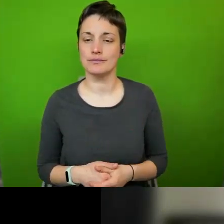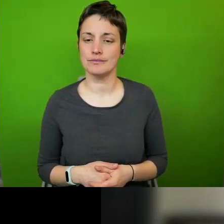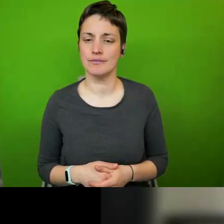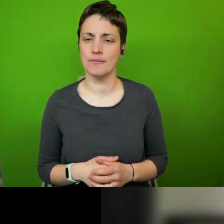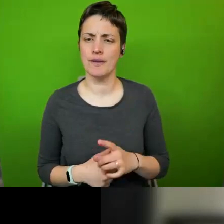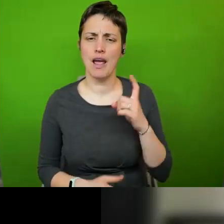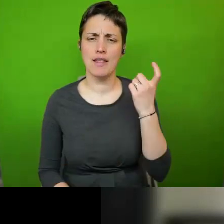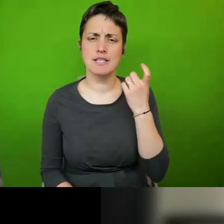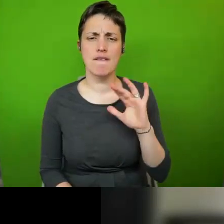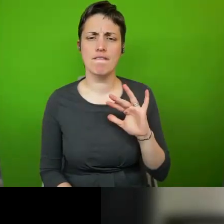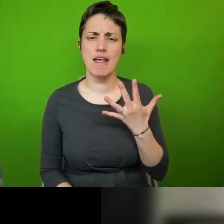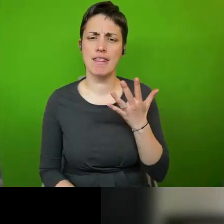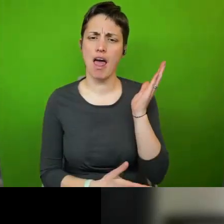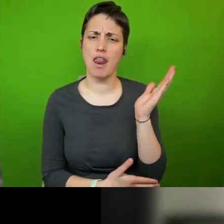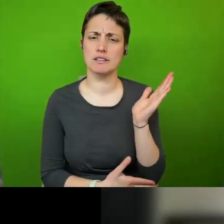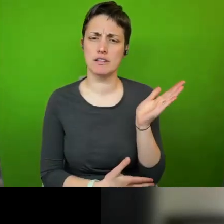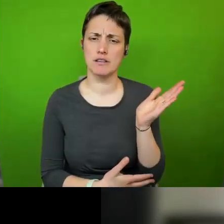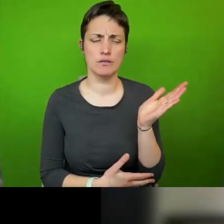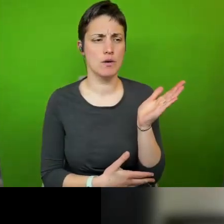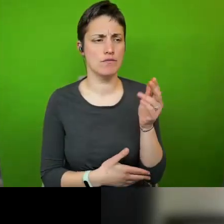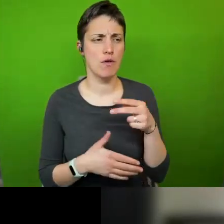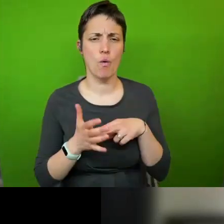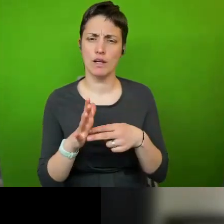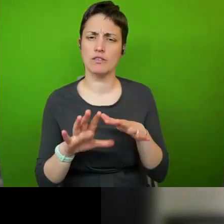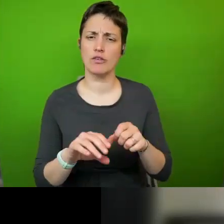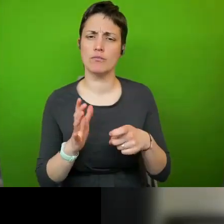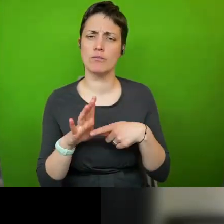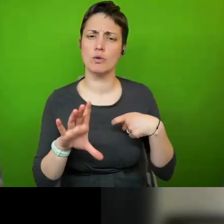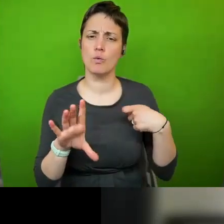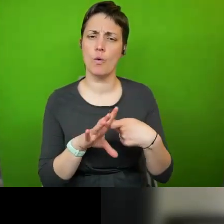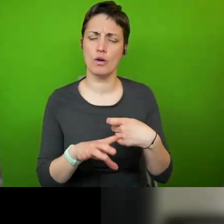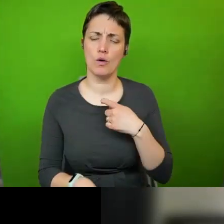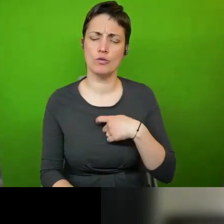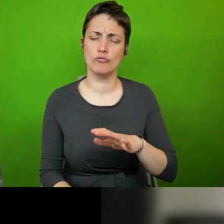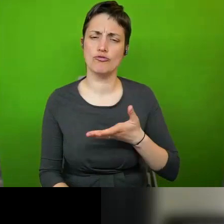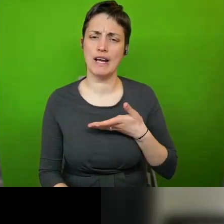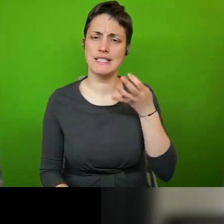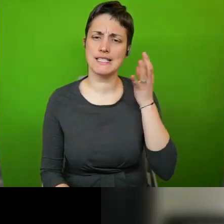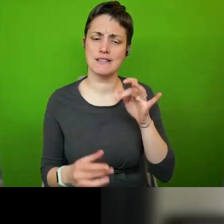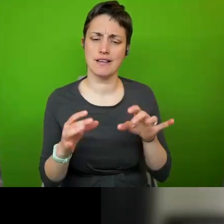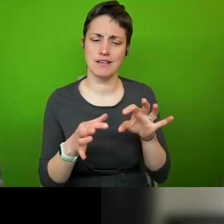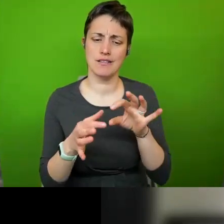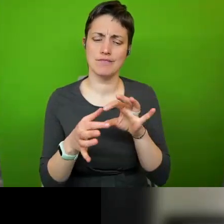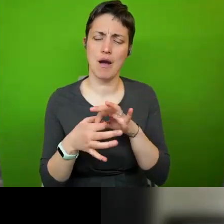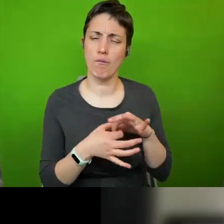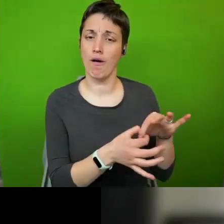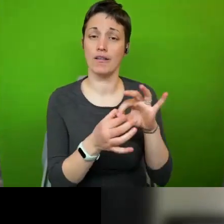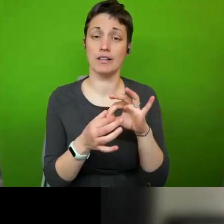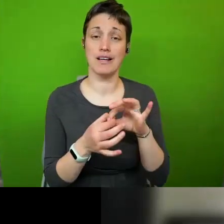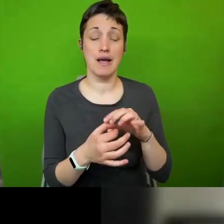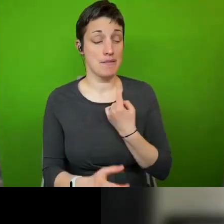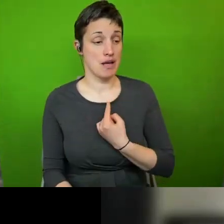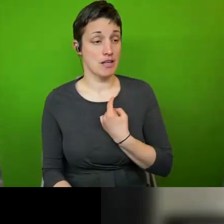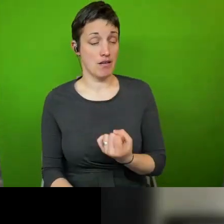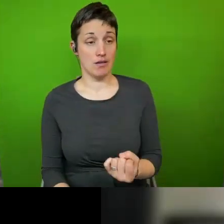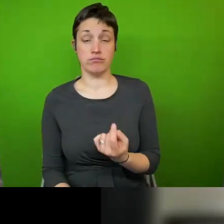lecture that we've organized uh from the york human rights city network and it stands out for me because it's